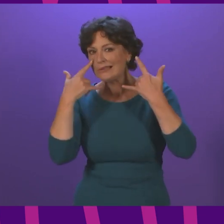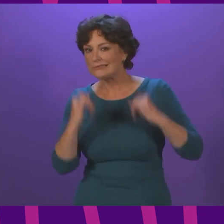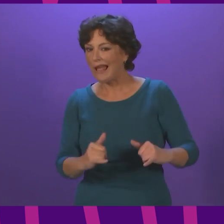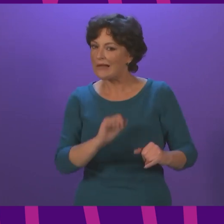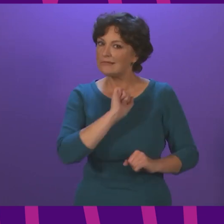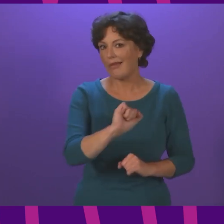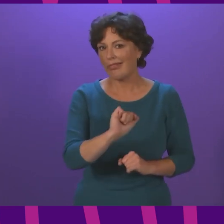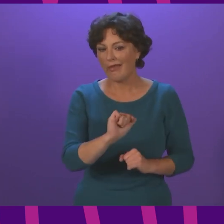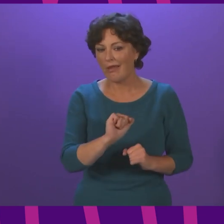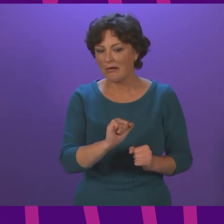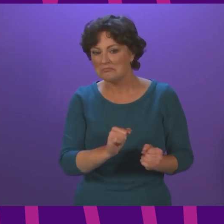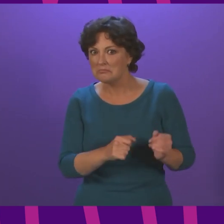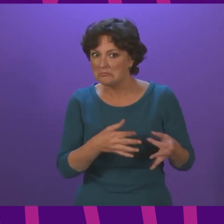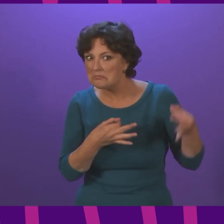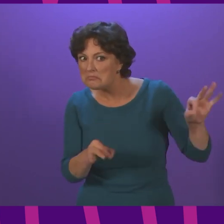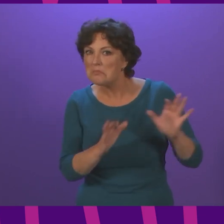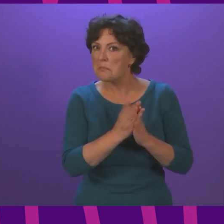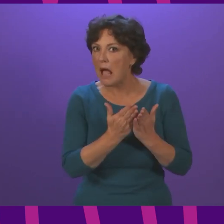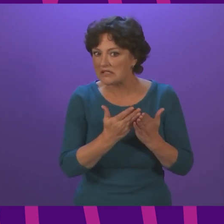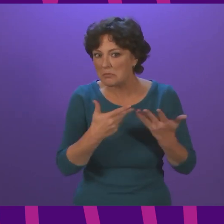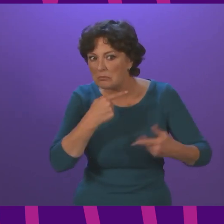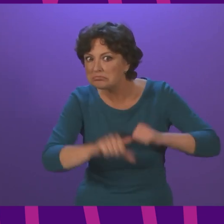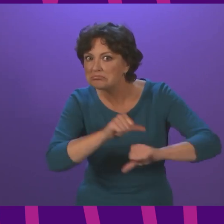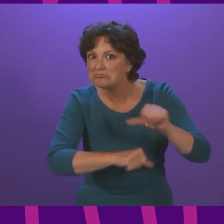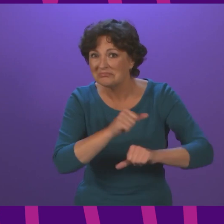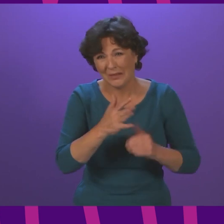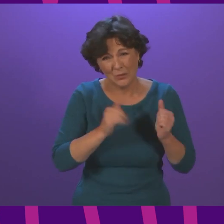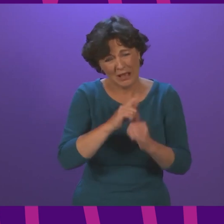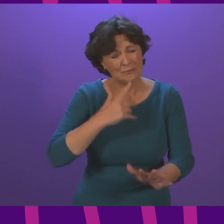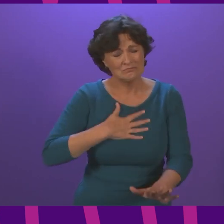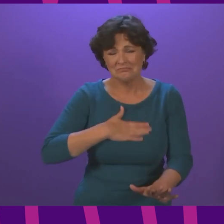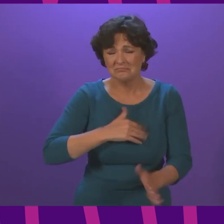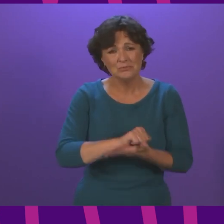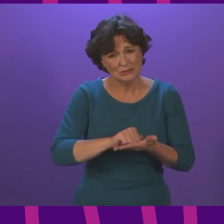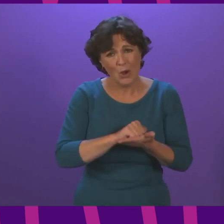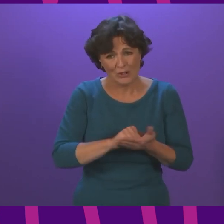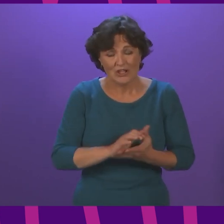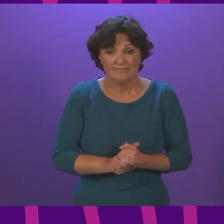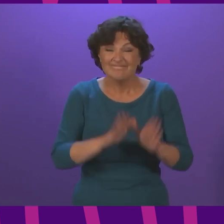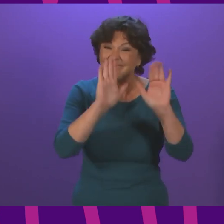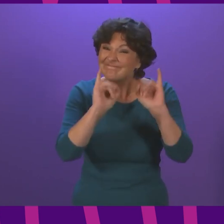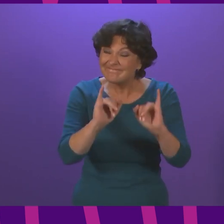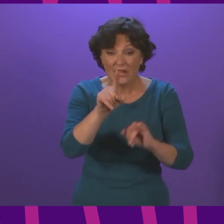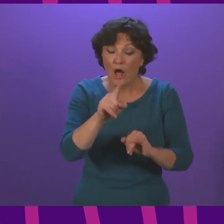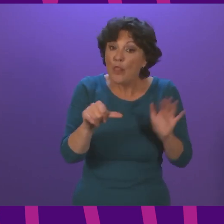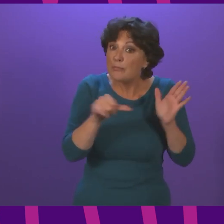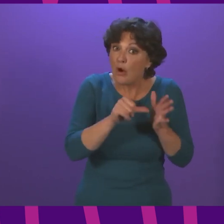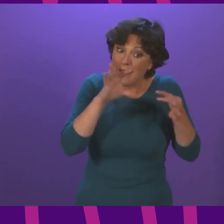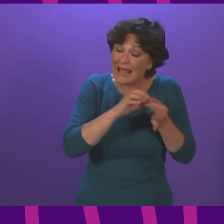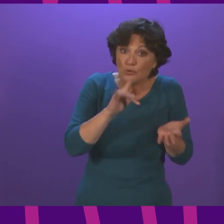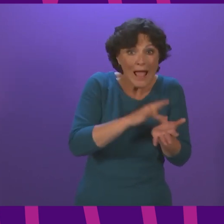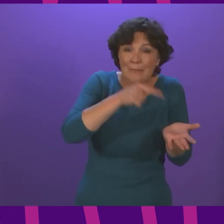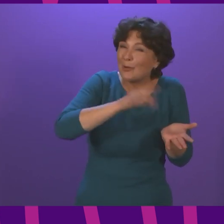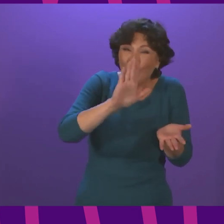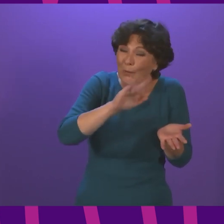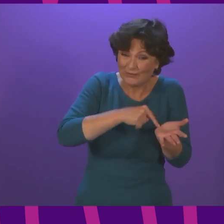certification arrangements over the weekend, and I apologise for that. The problem was not with the app itself, but